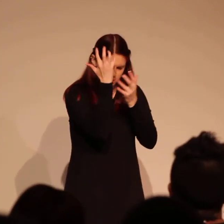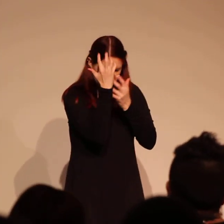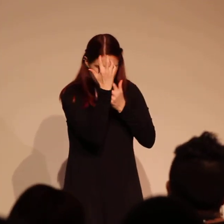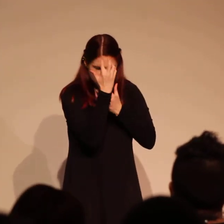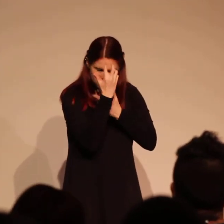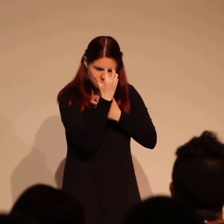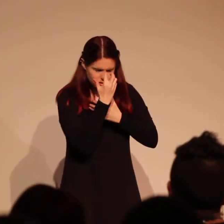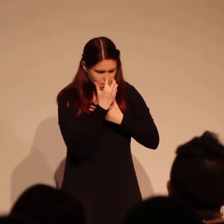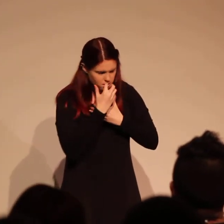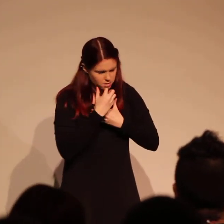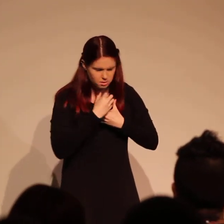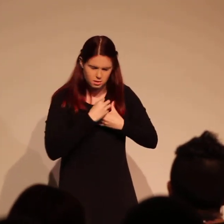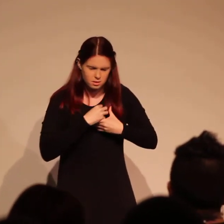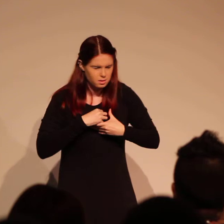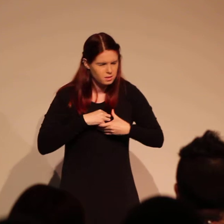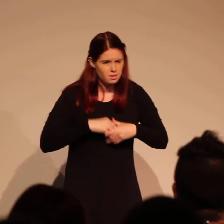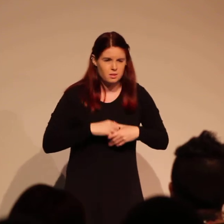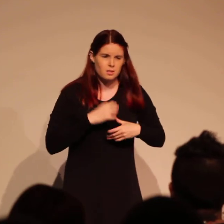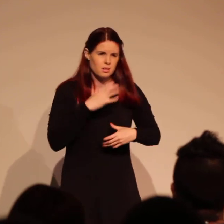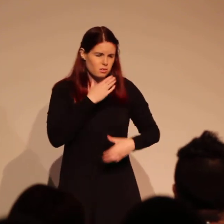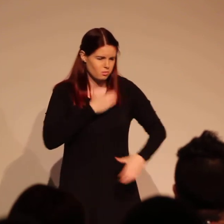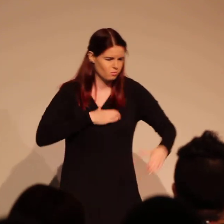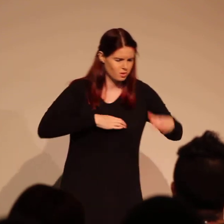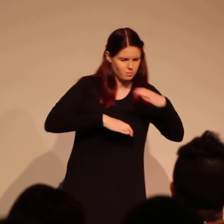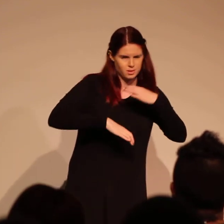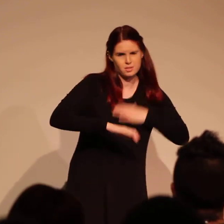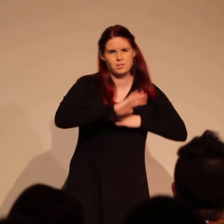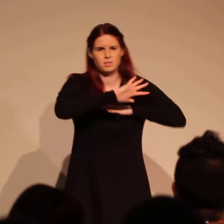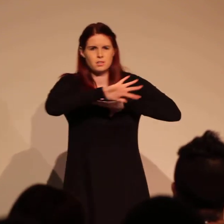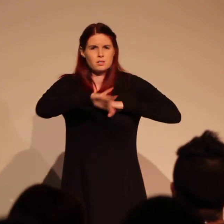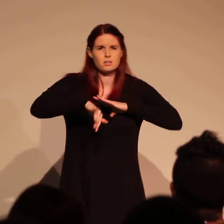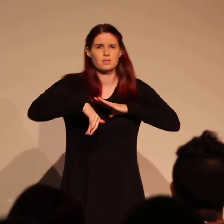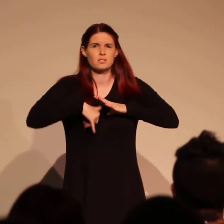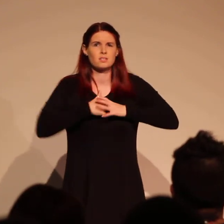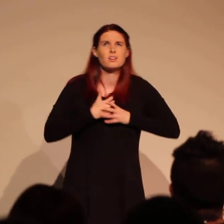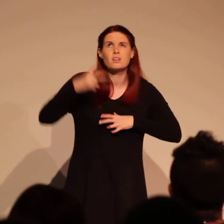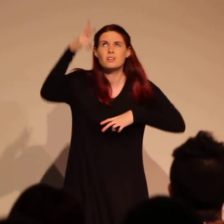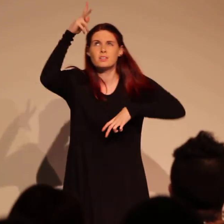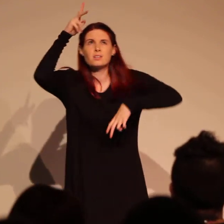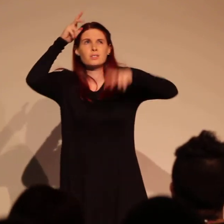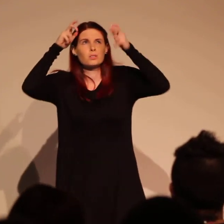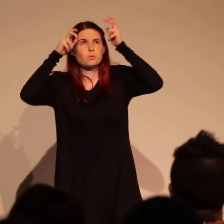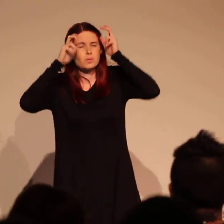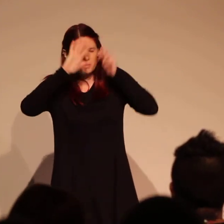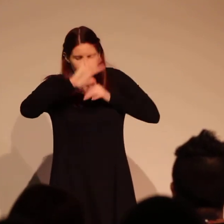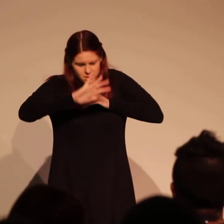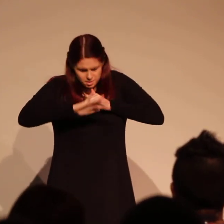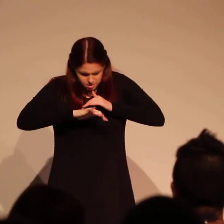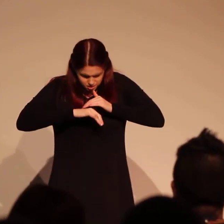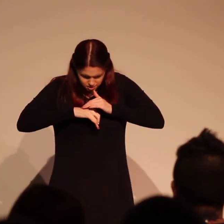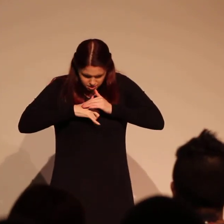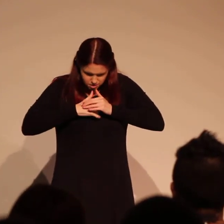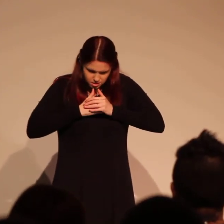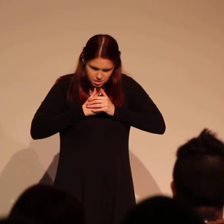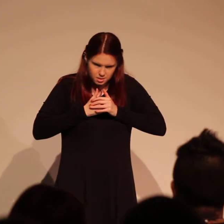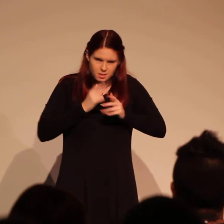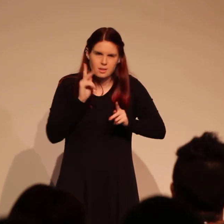It's not the inside. It's where my demons hide. It's where my demons hide.